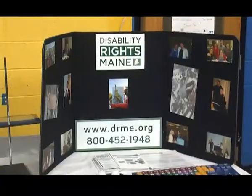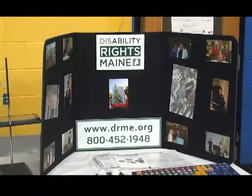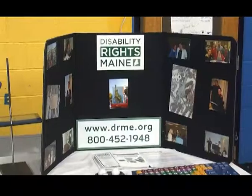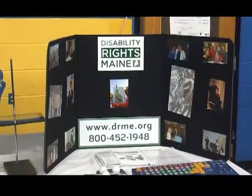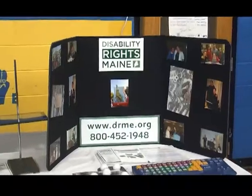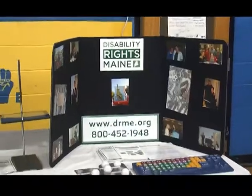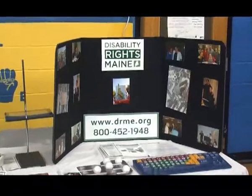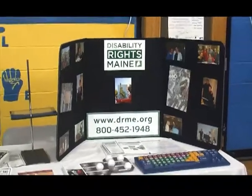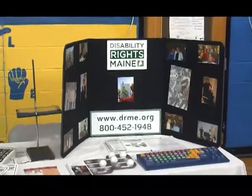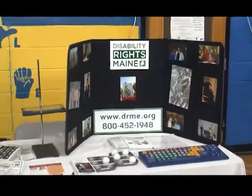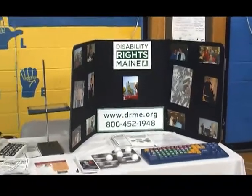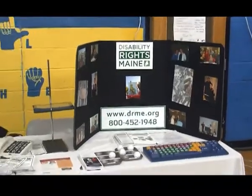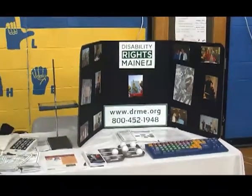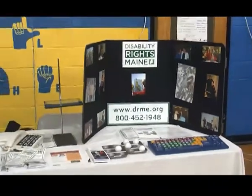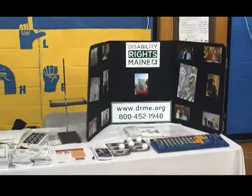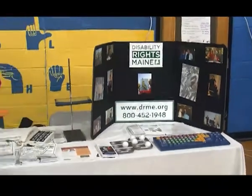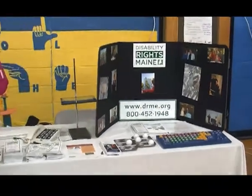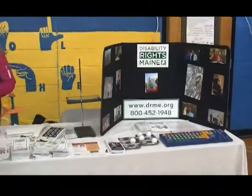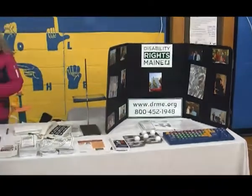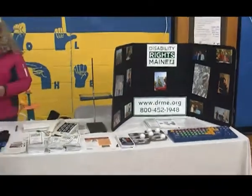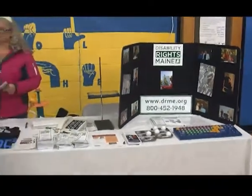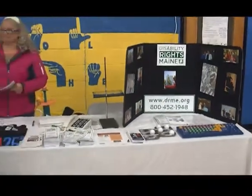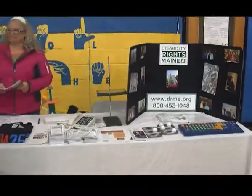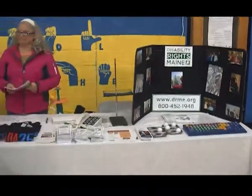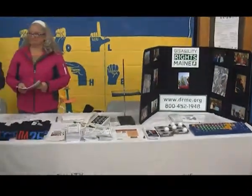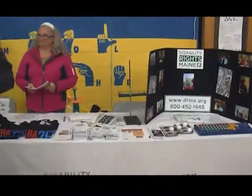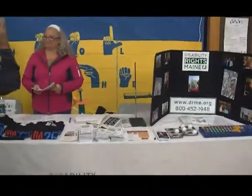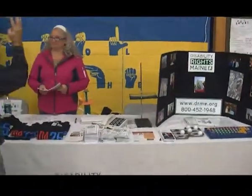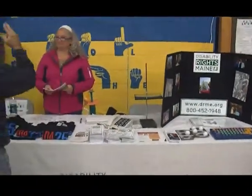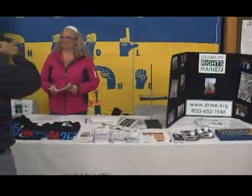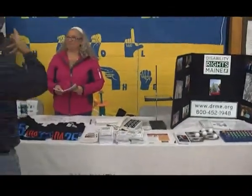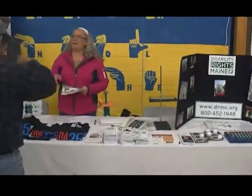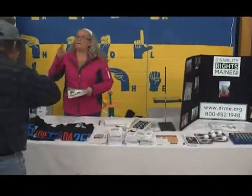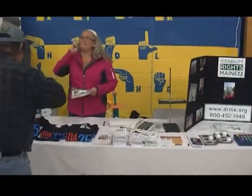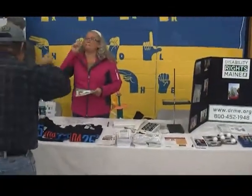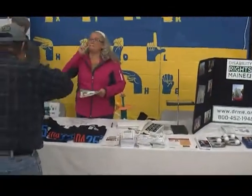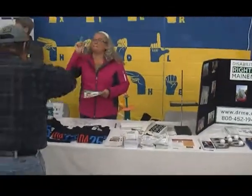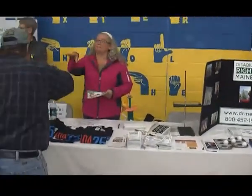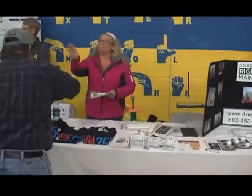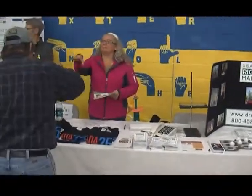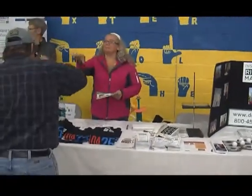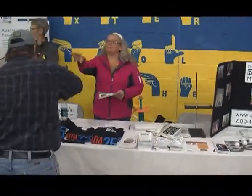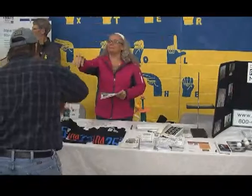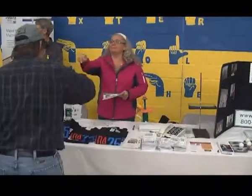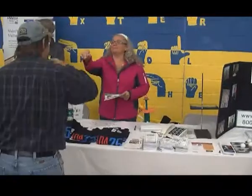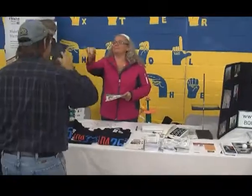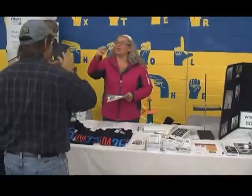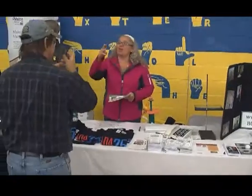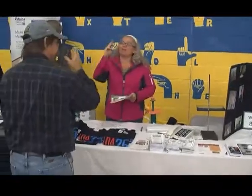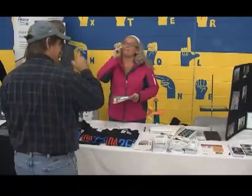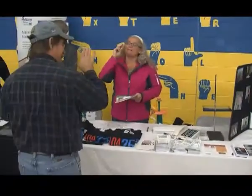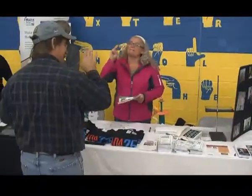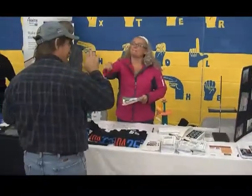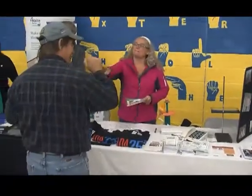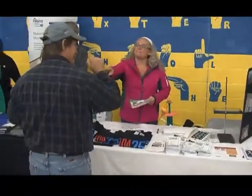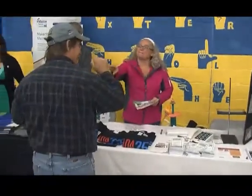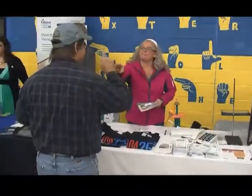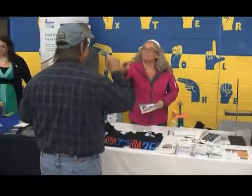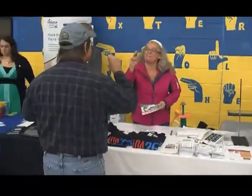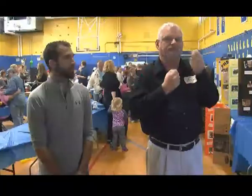We work with the disabilities of rights Maine together by if there are needs for Deaf and hard of hearing people within the state